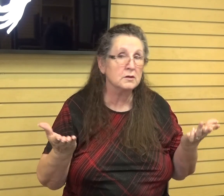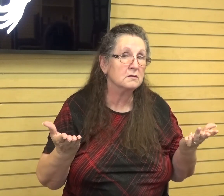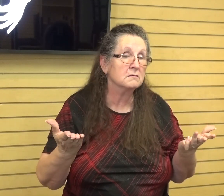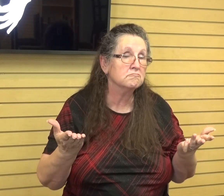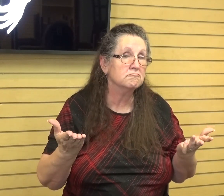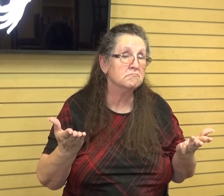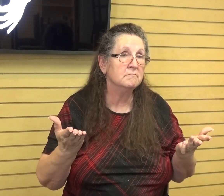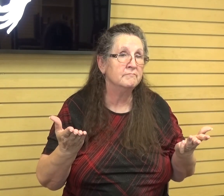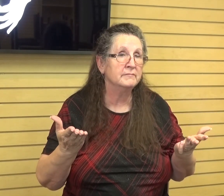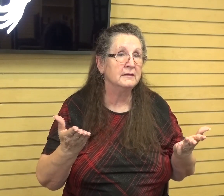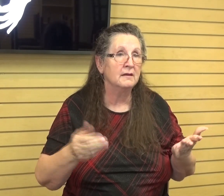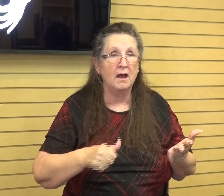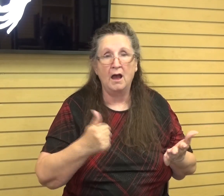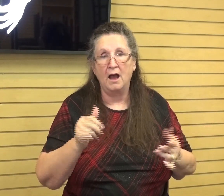How about other people's advice?